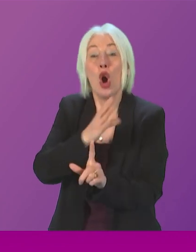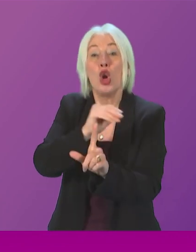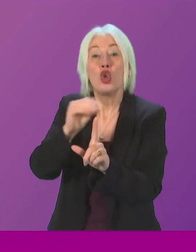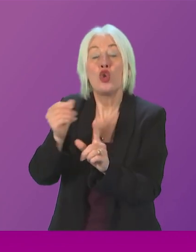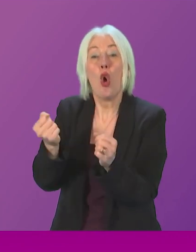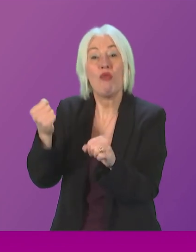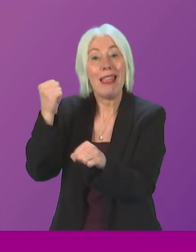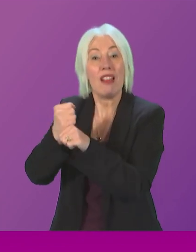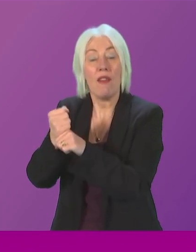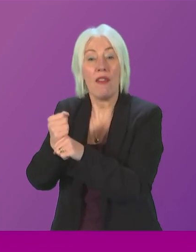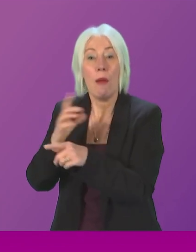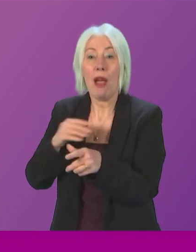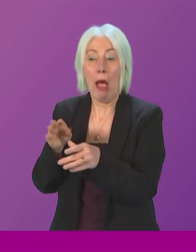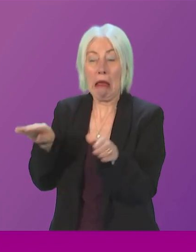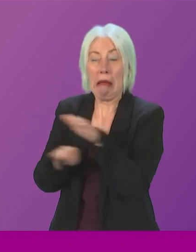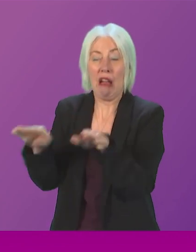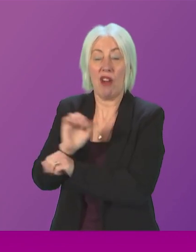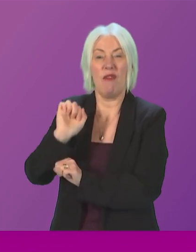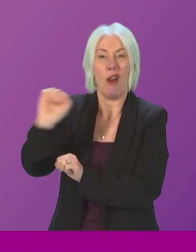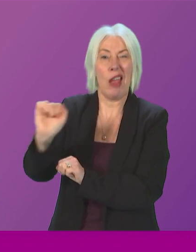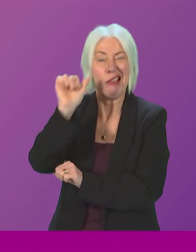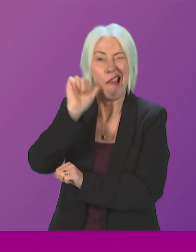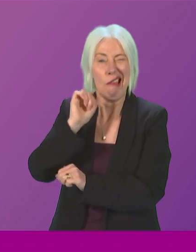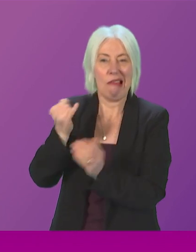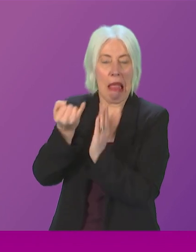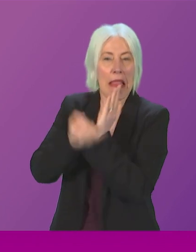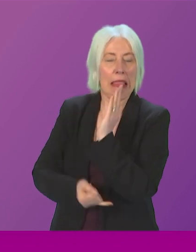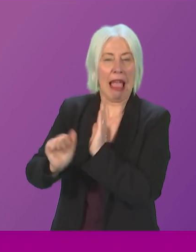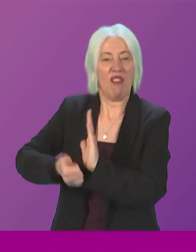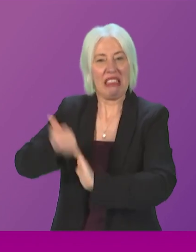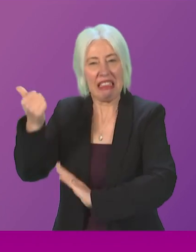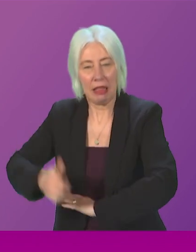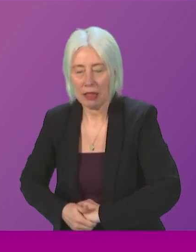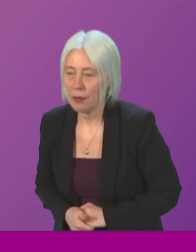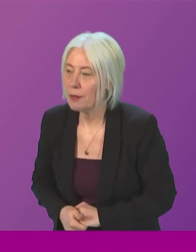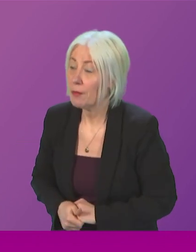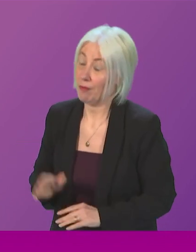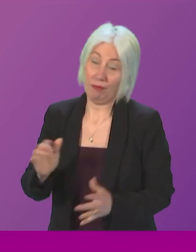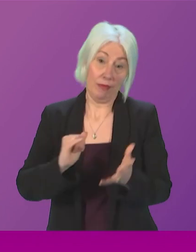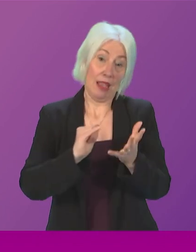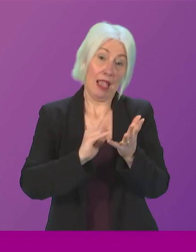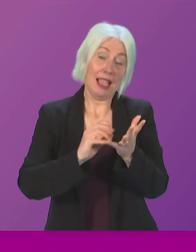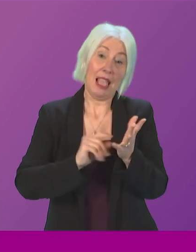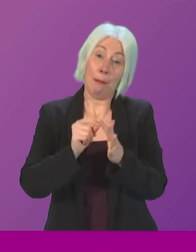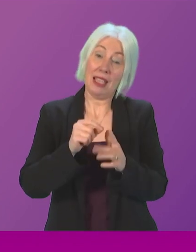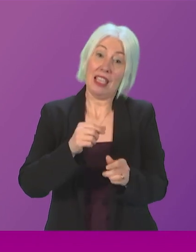cover for his own incompetence? You know what the SNP is interested in, presiding officer? We're not interested